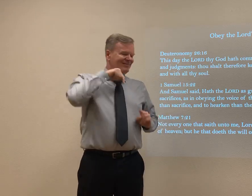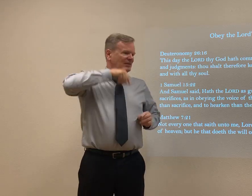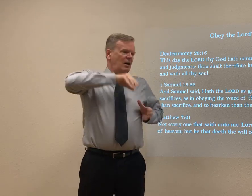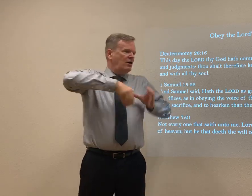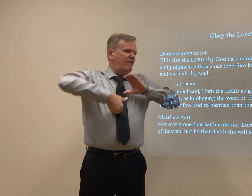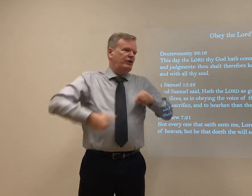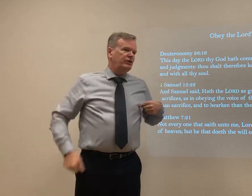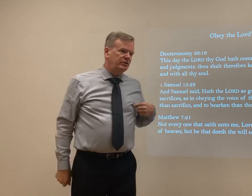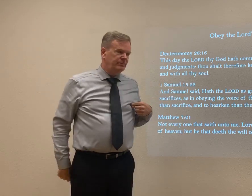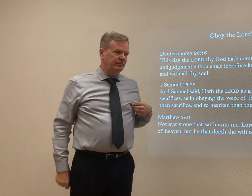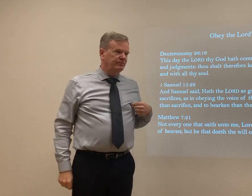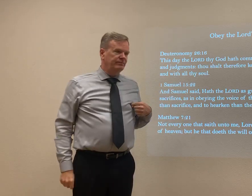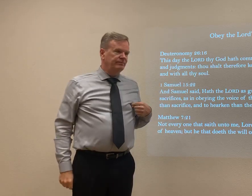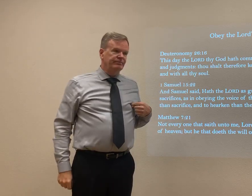You can't be saved by that. That's not conversion.